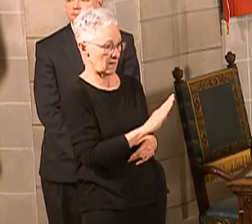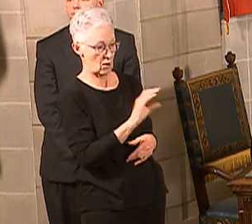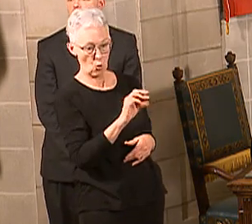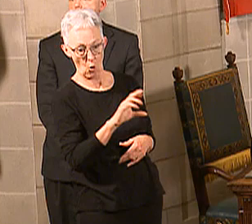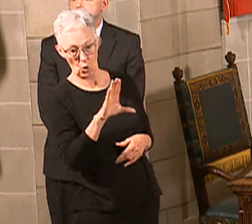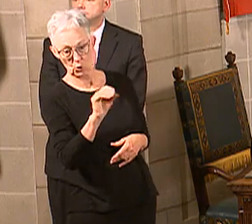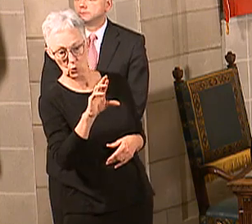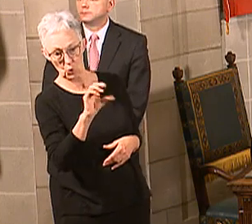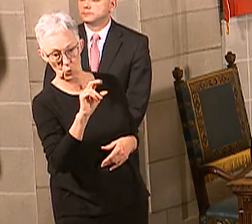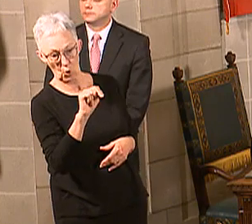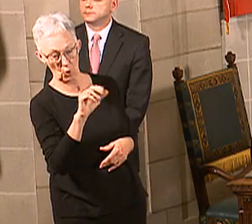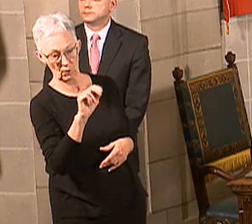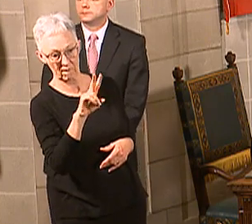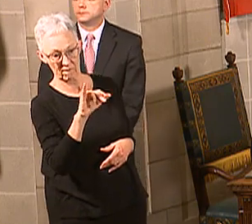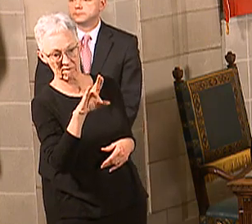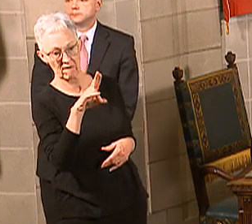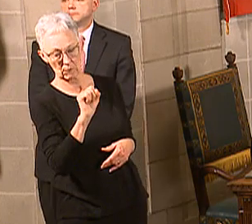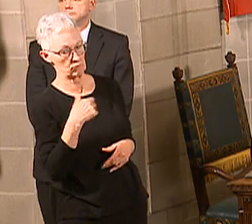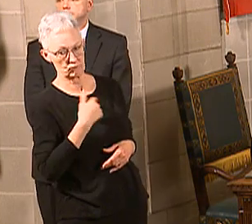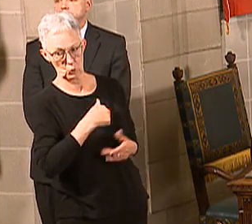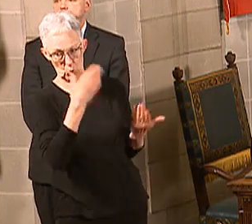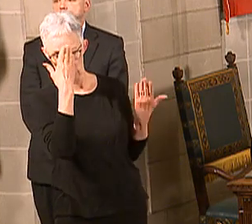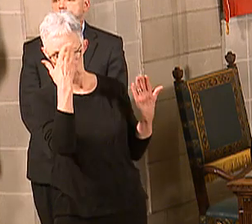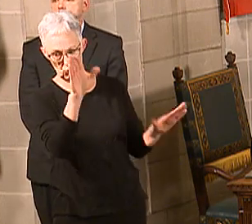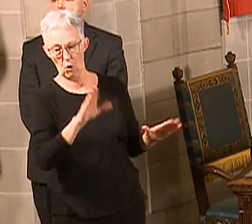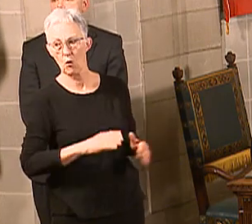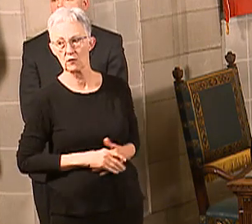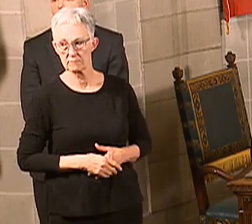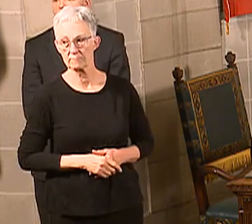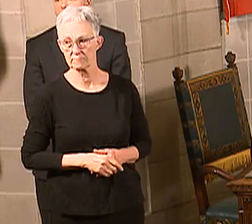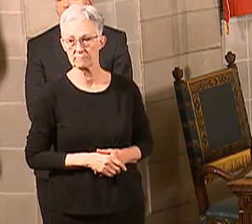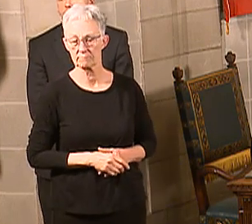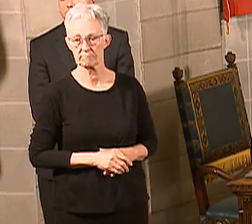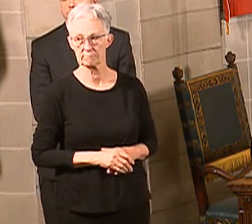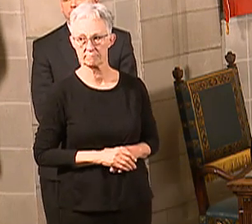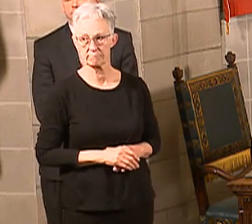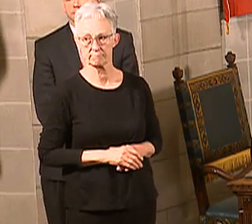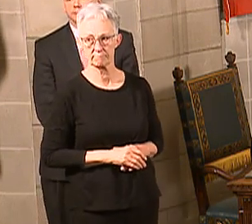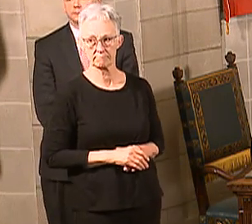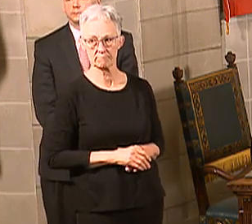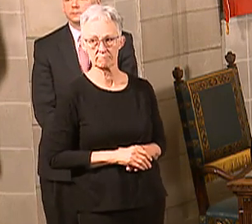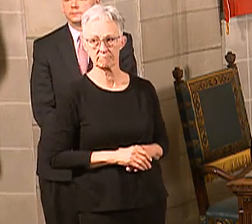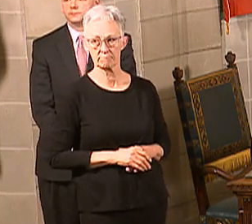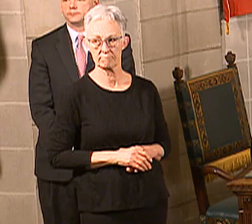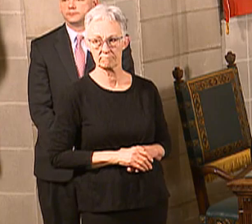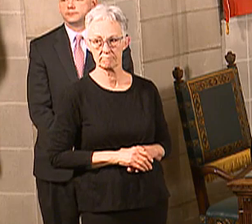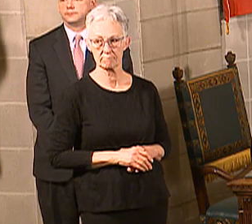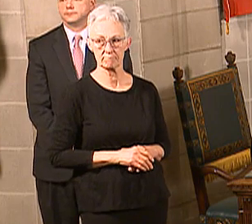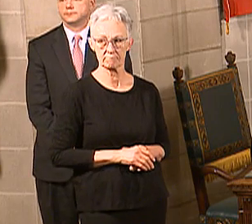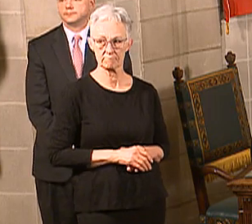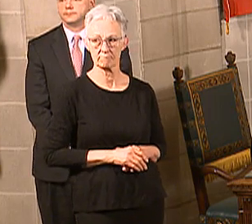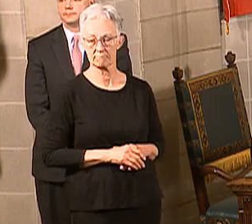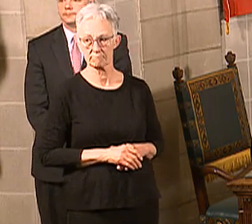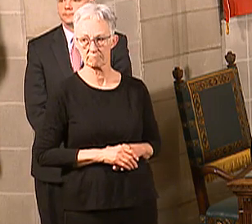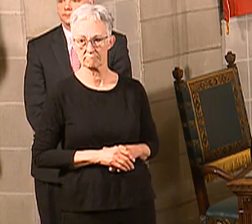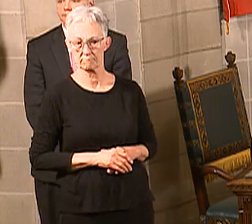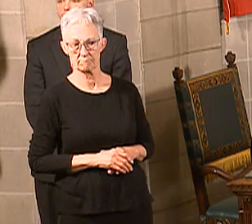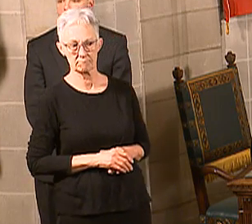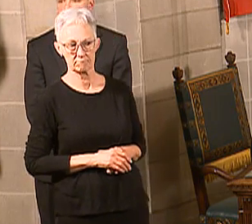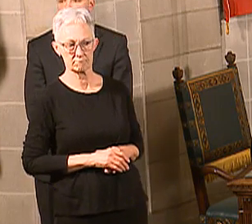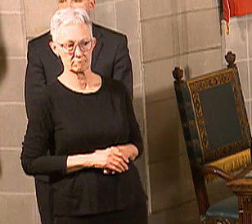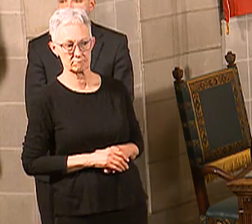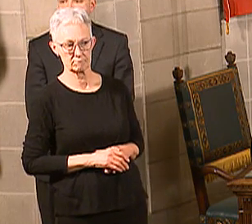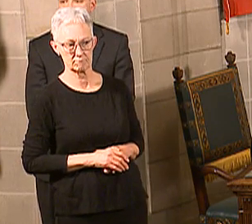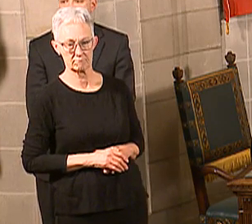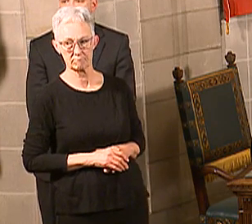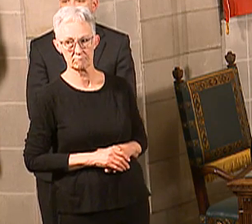In regards to the executive order you signed for bringing back the number of hours needed